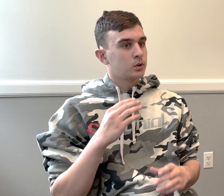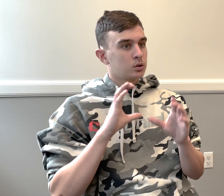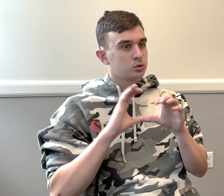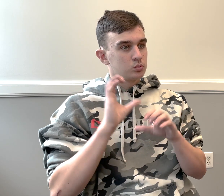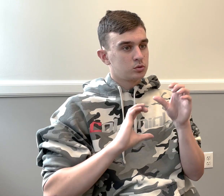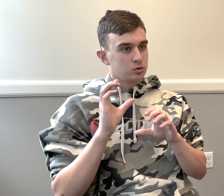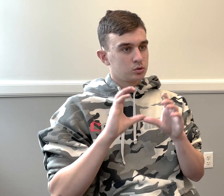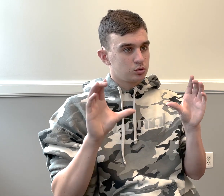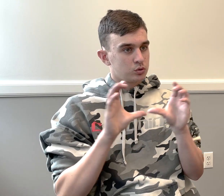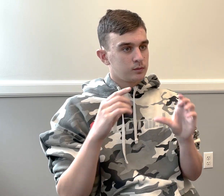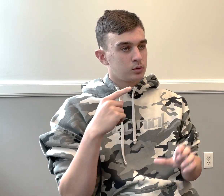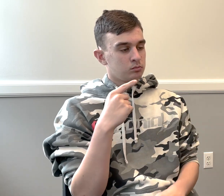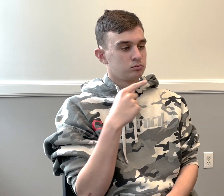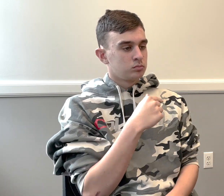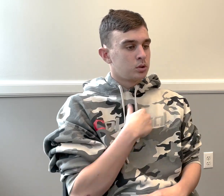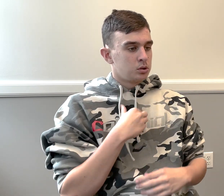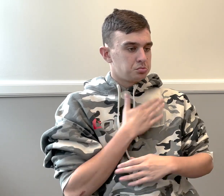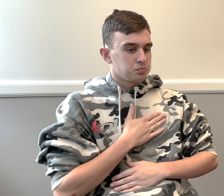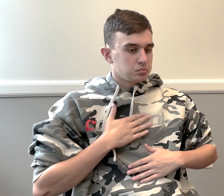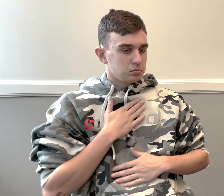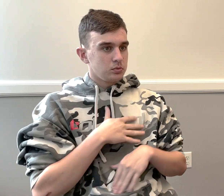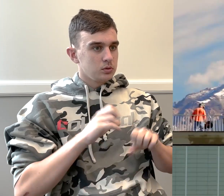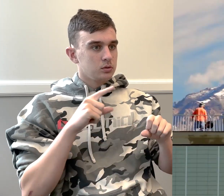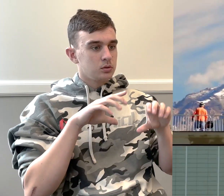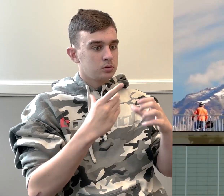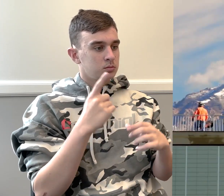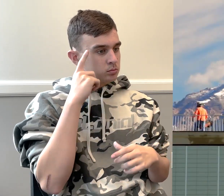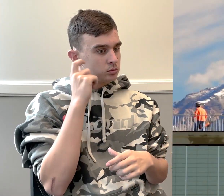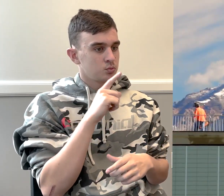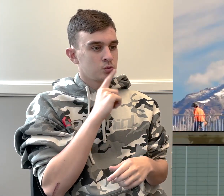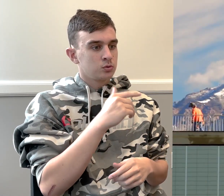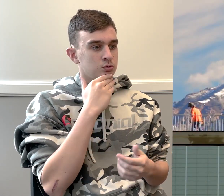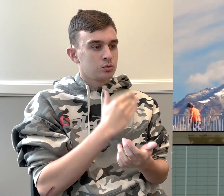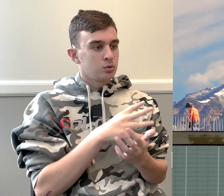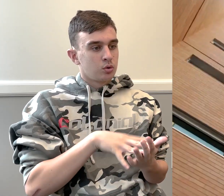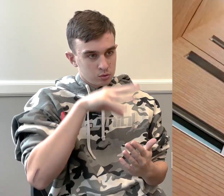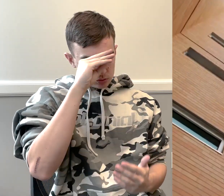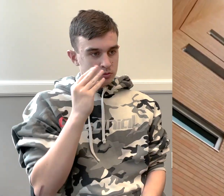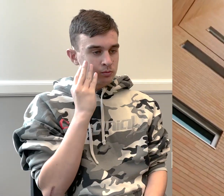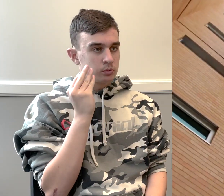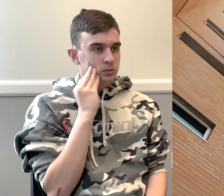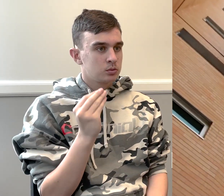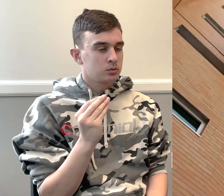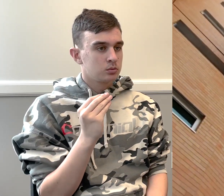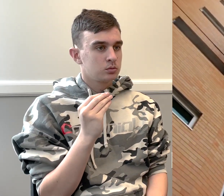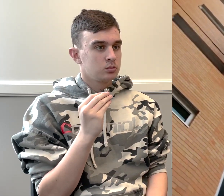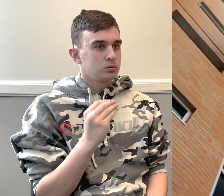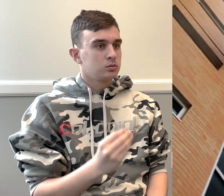I have a certificate in construction. I enjoyed the classes I took over there because they were very good learning experiences.